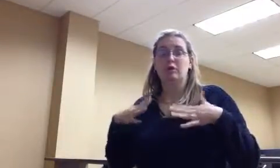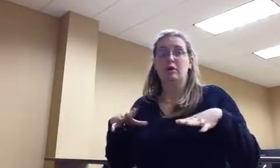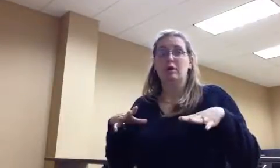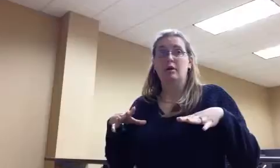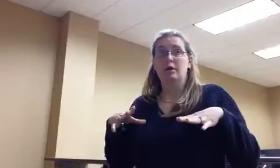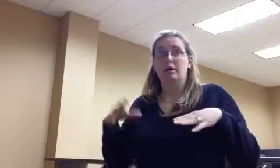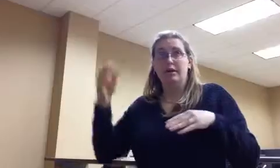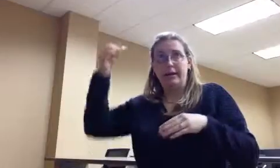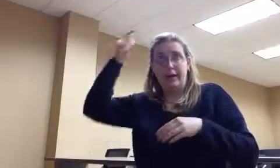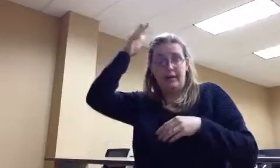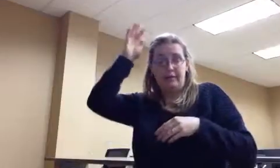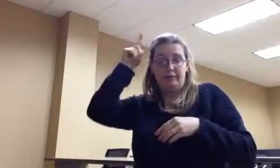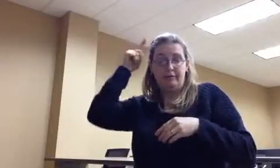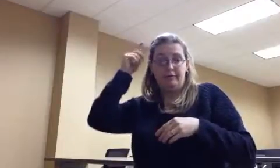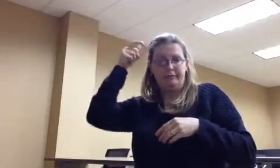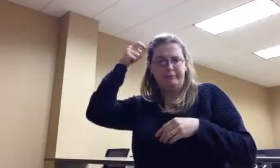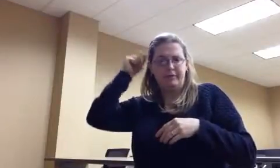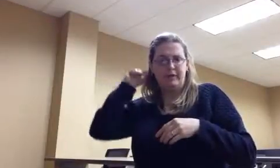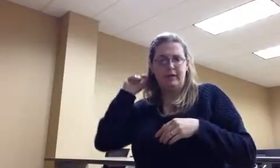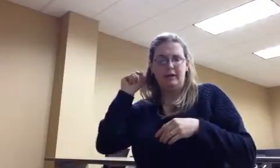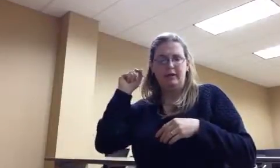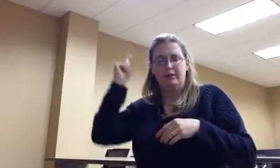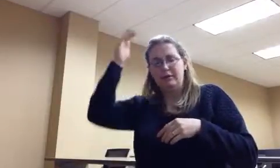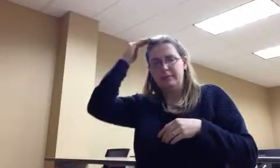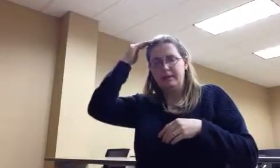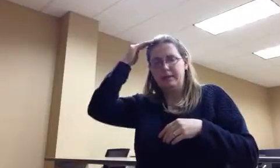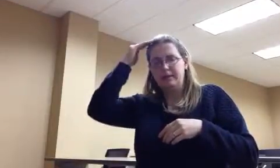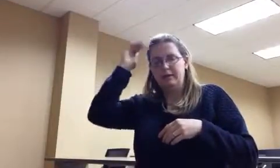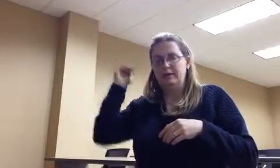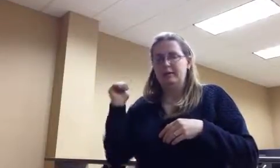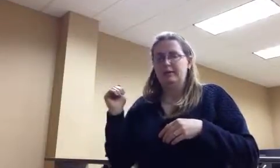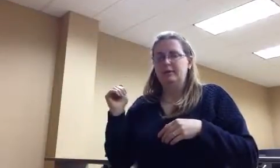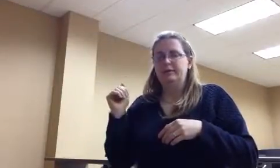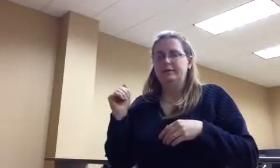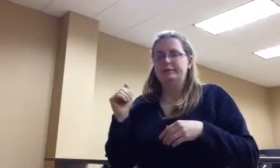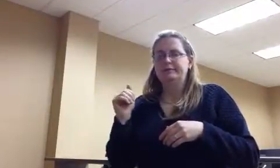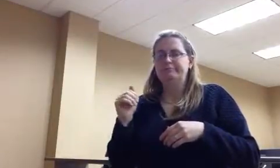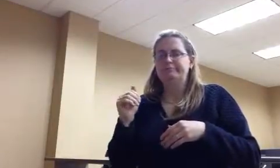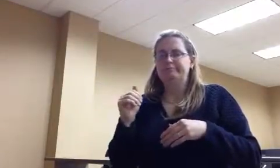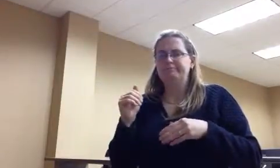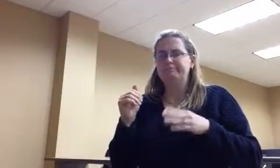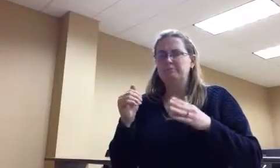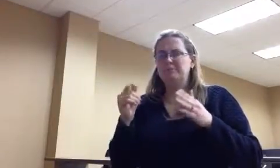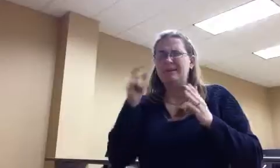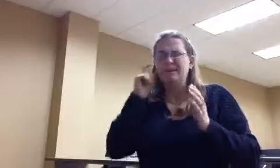and that you may know something about me from the retreat. You may know that I